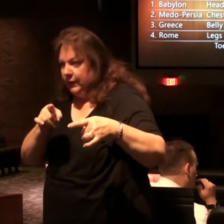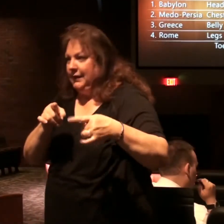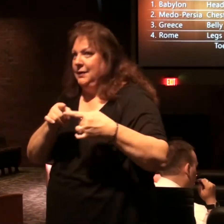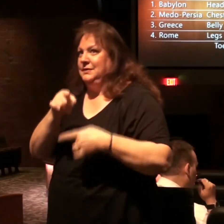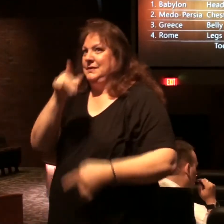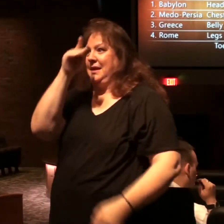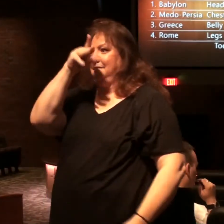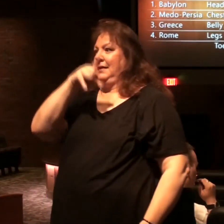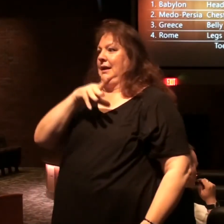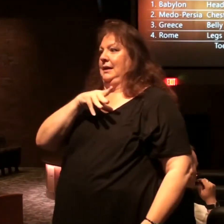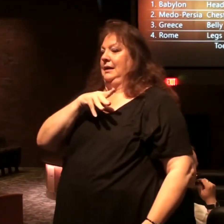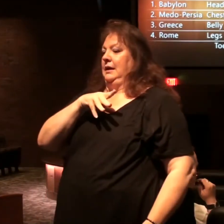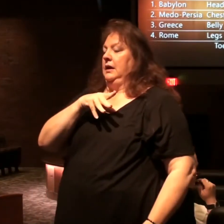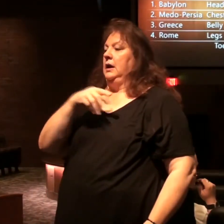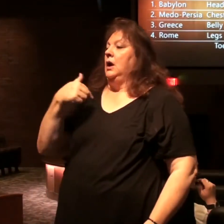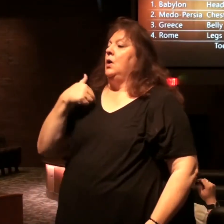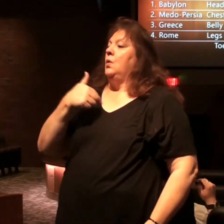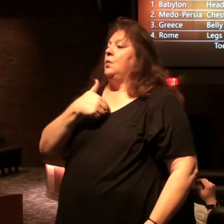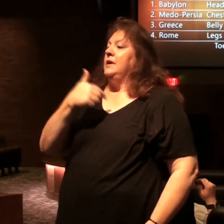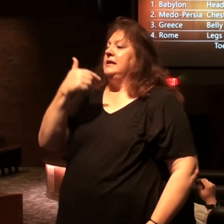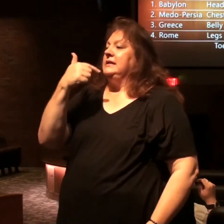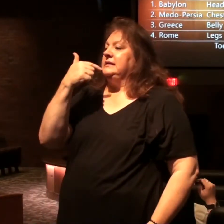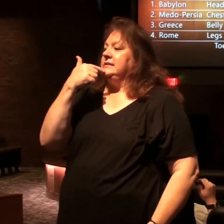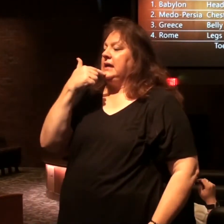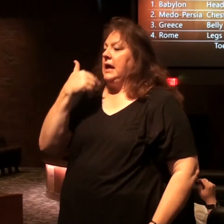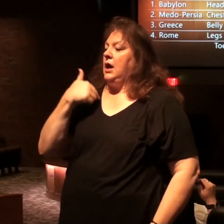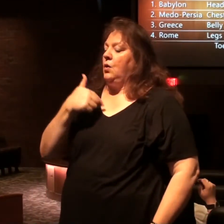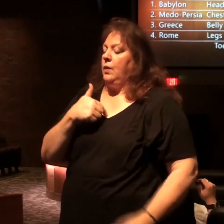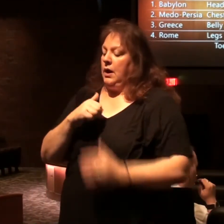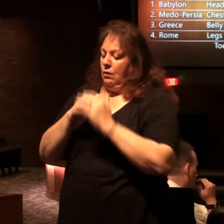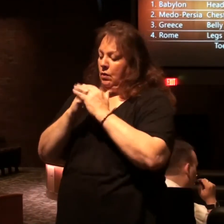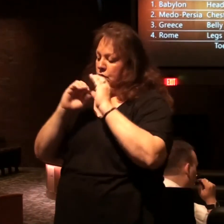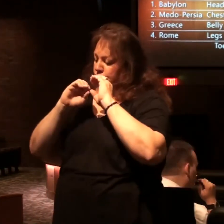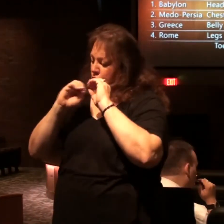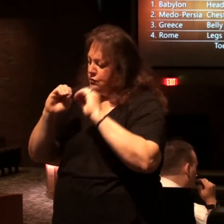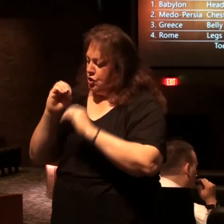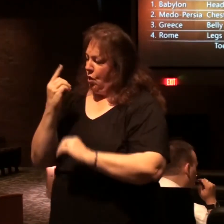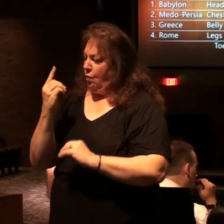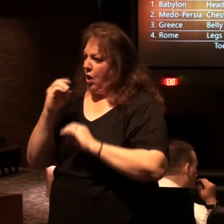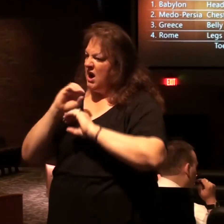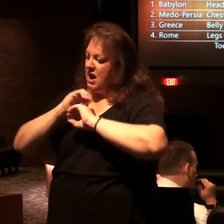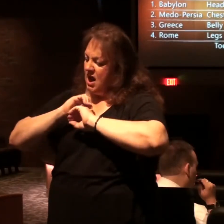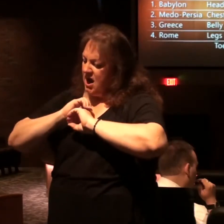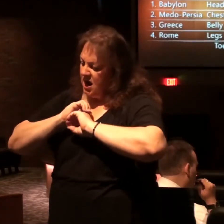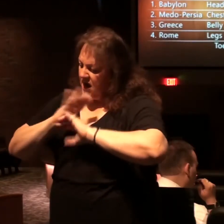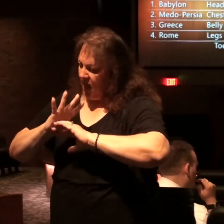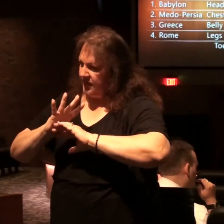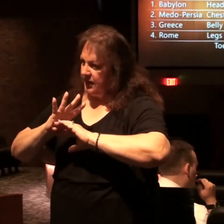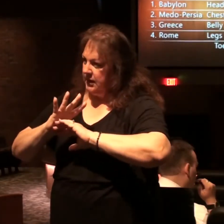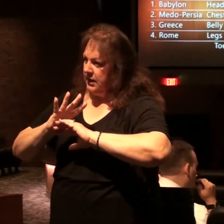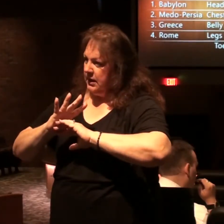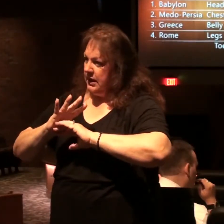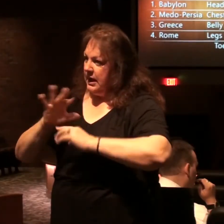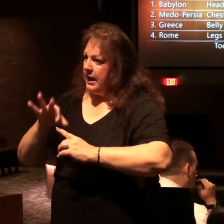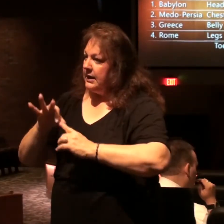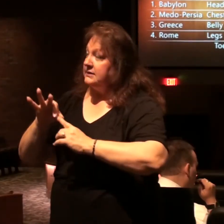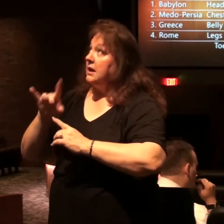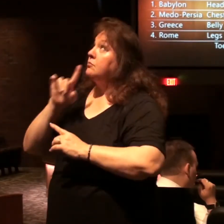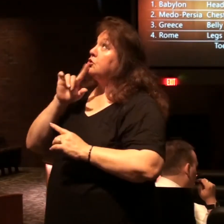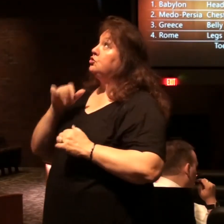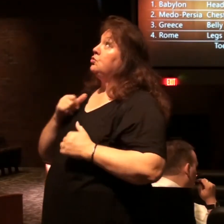we say we will worship no one nothing but the true and living God